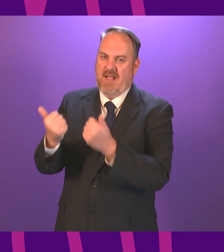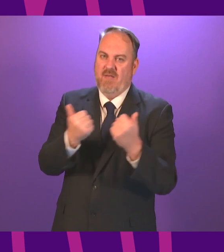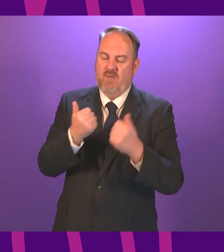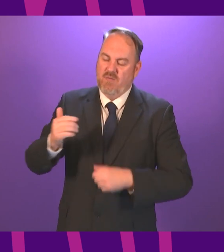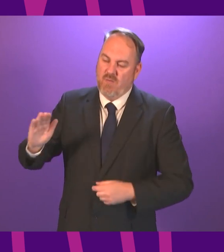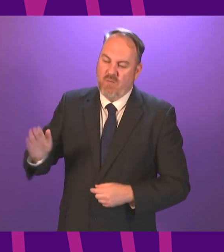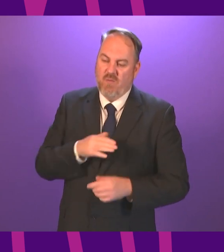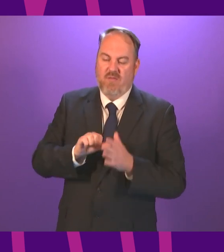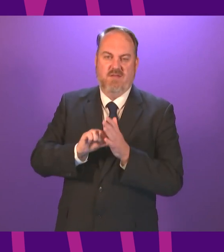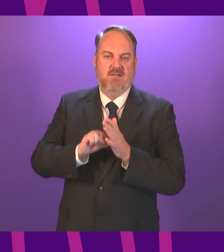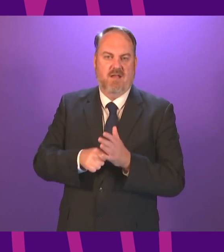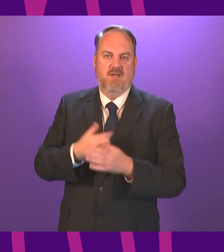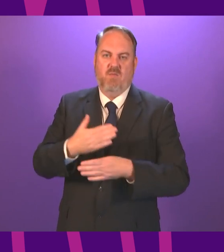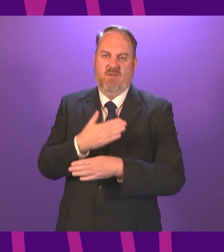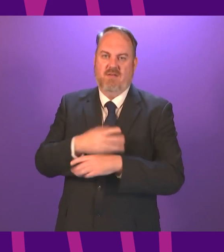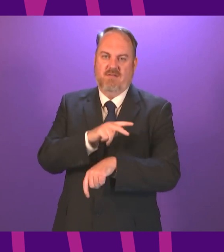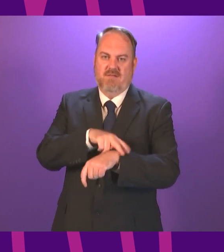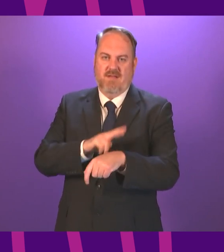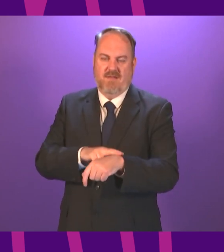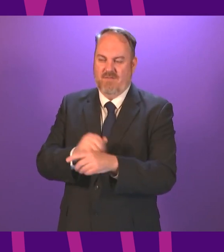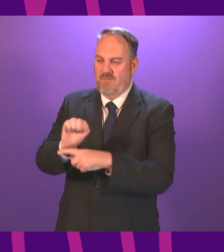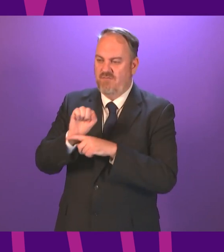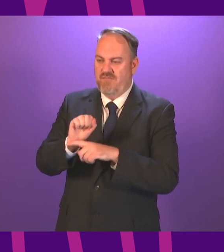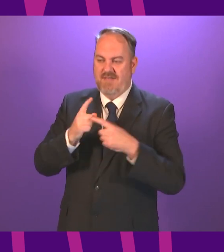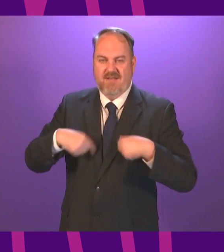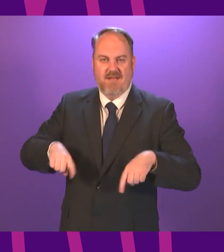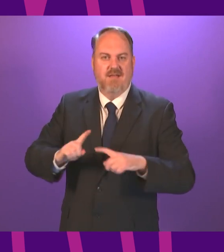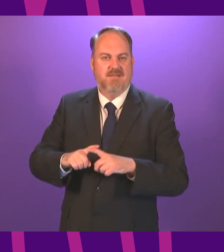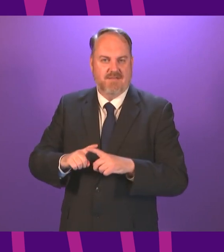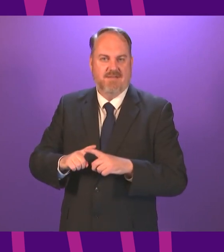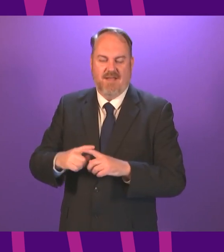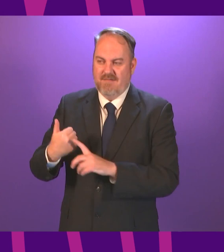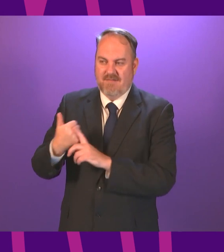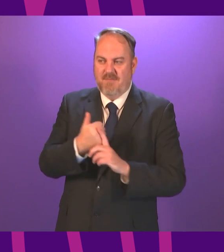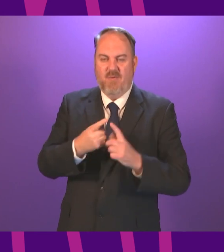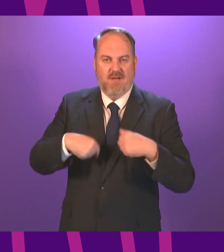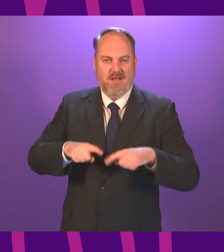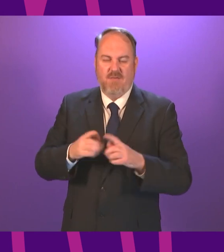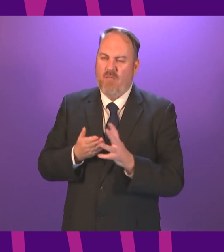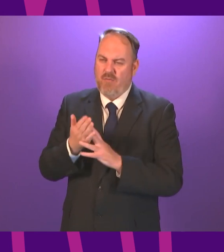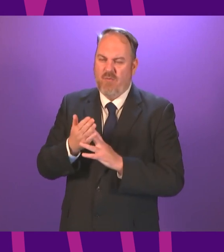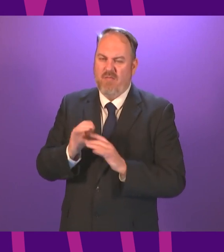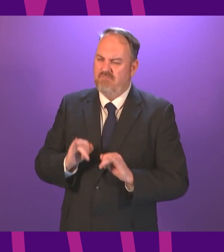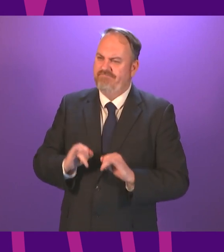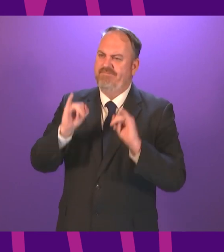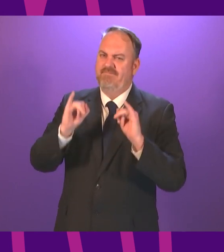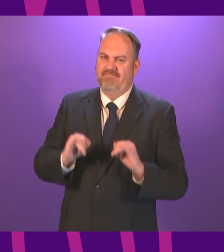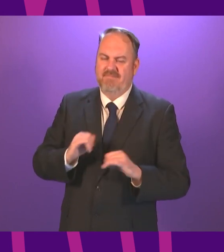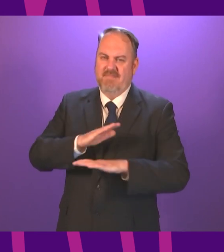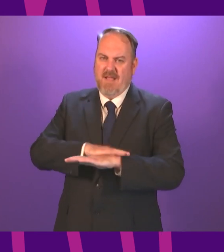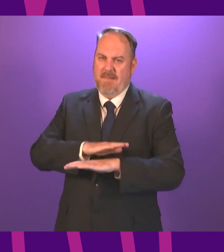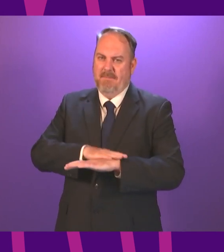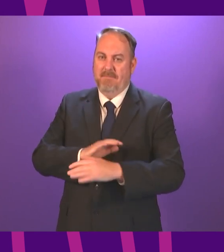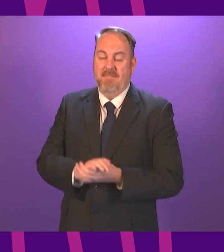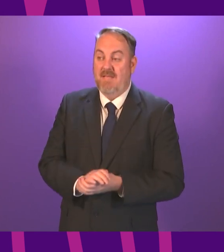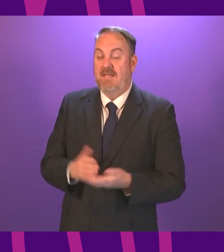I made sacrifices in order to keep us safe and our country moving during the most difficult of times I would also